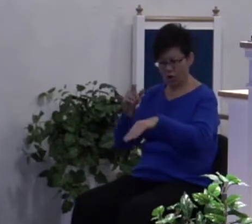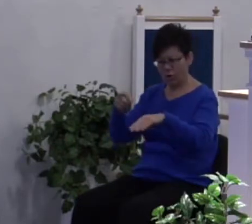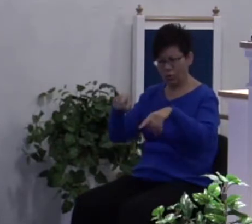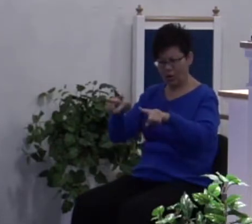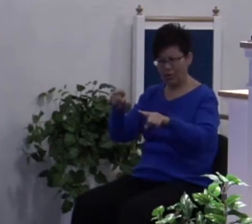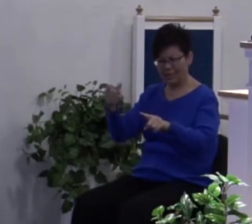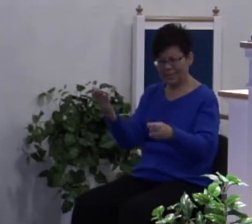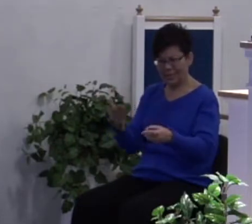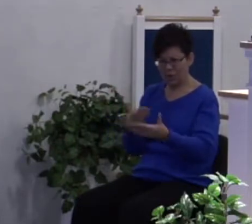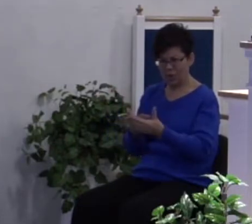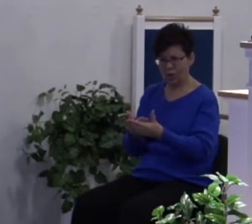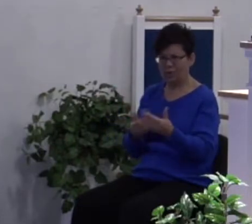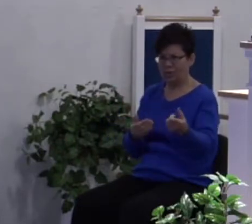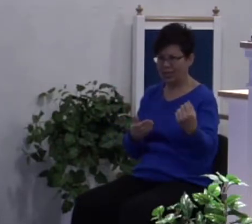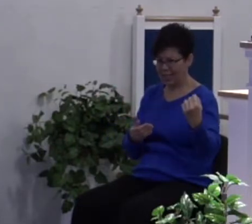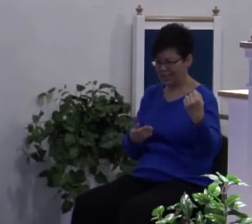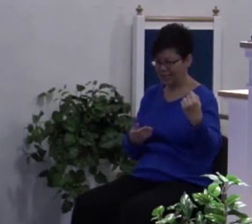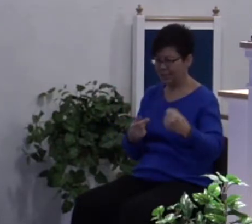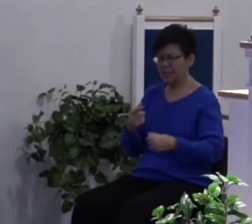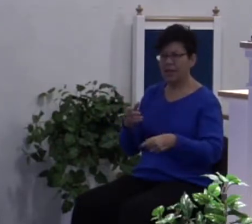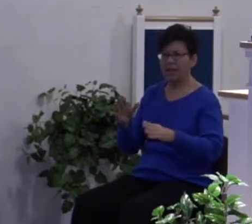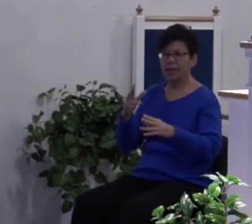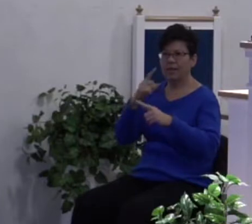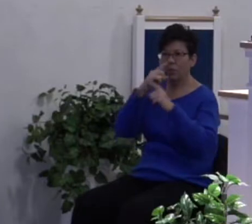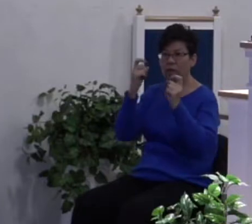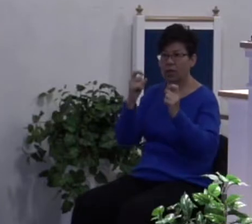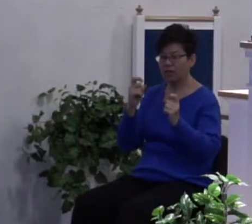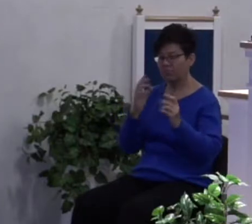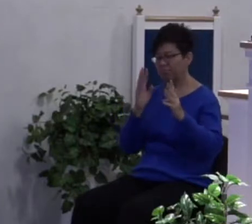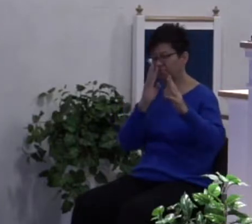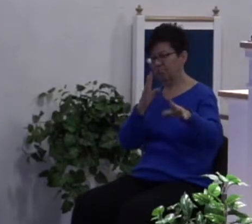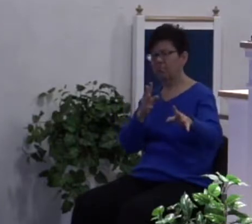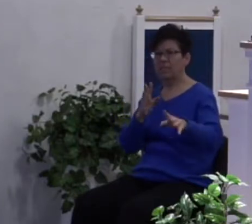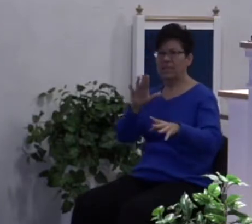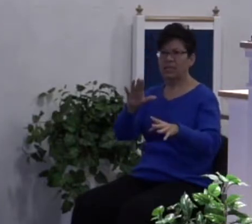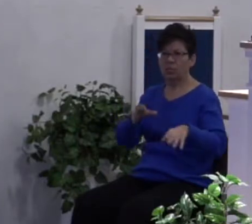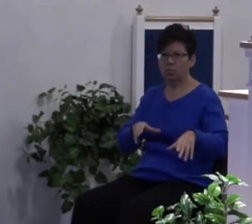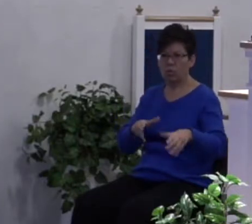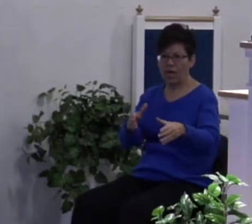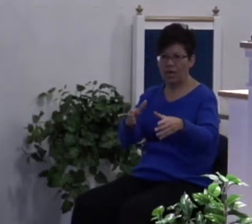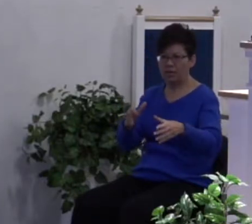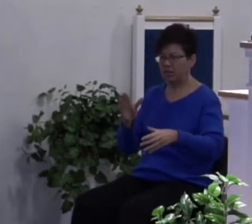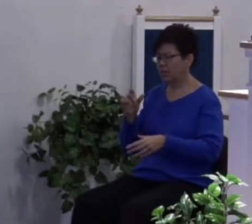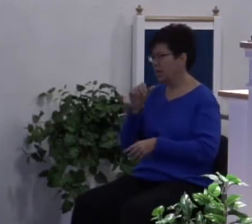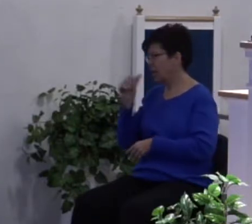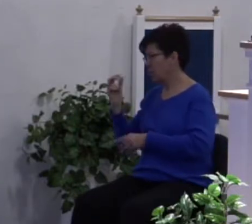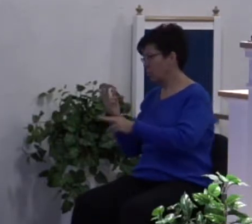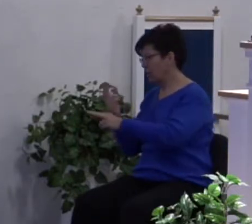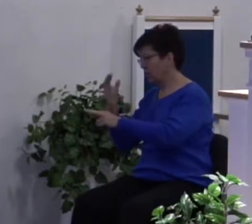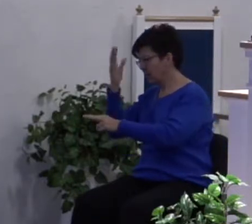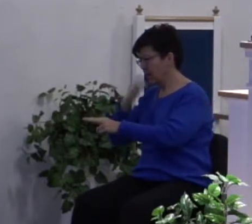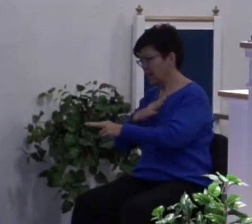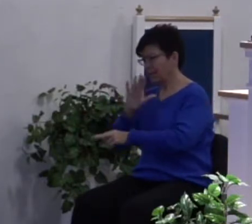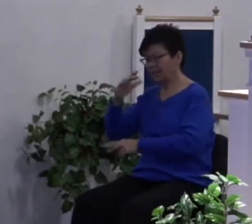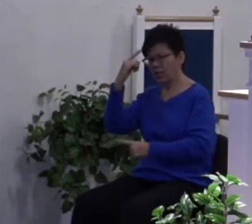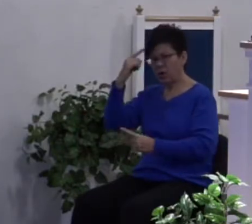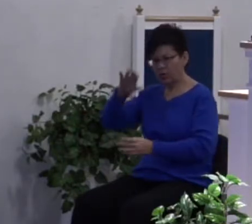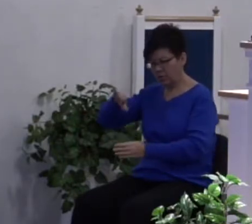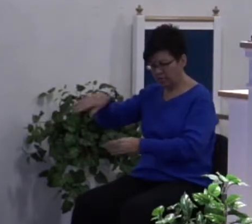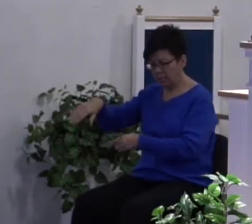is near. Let the wicked forsake his way and the unrighteous man his thoughts. And let him return